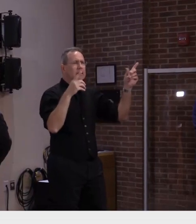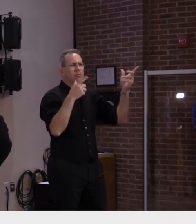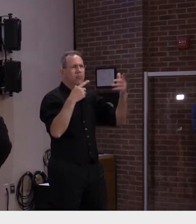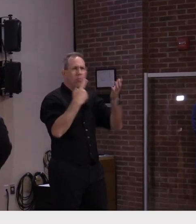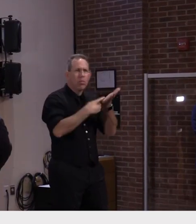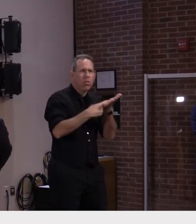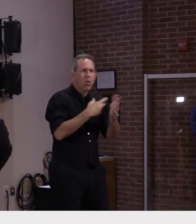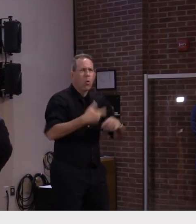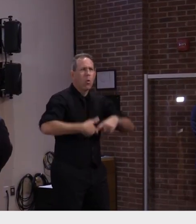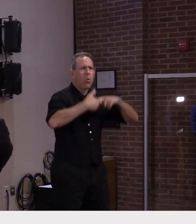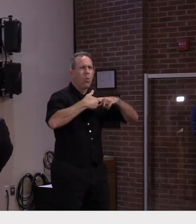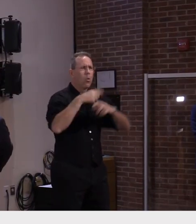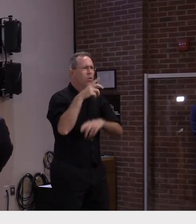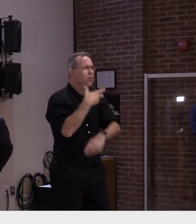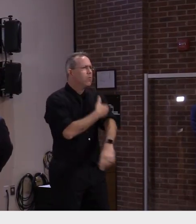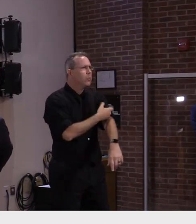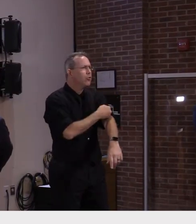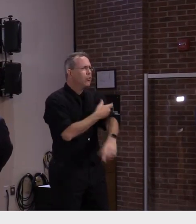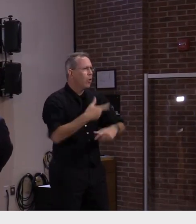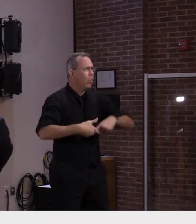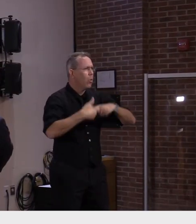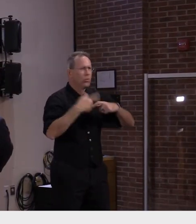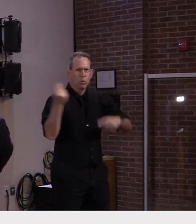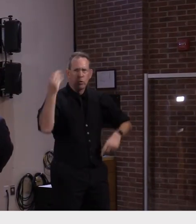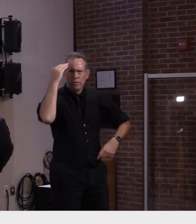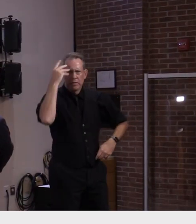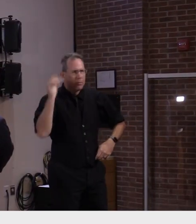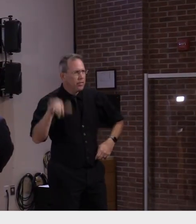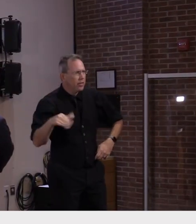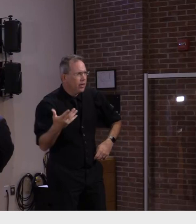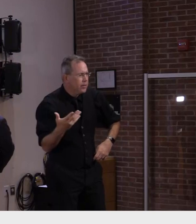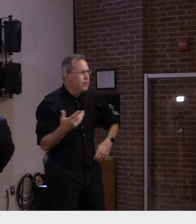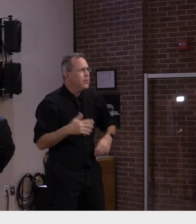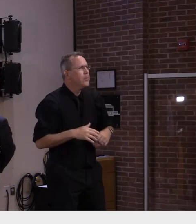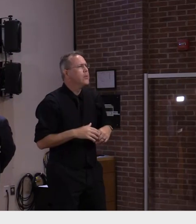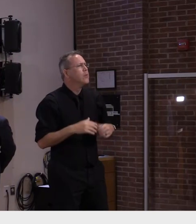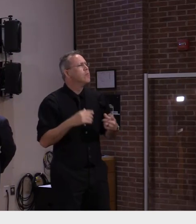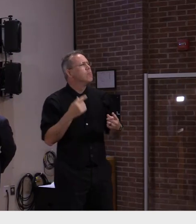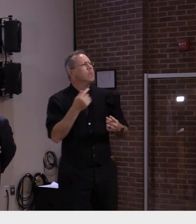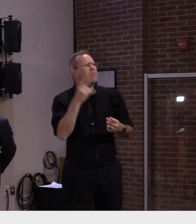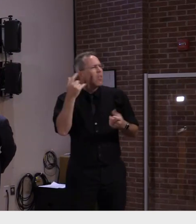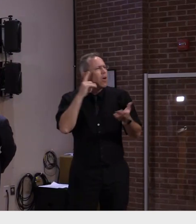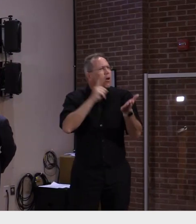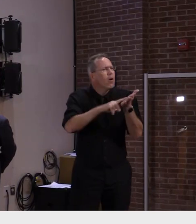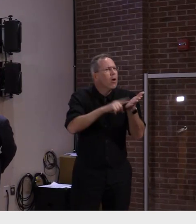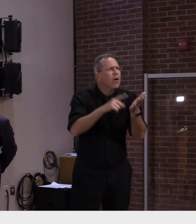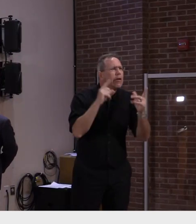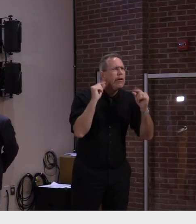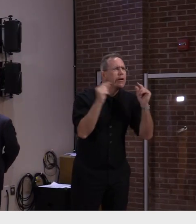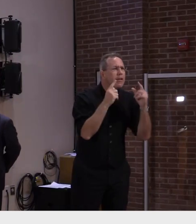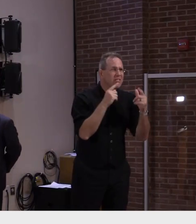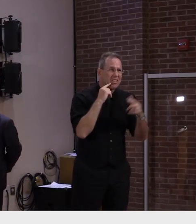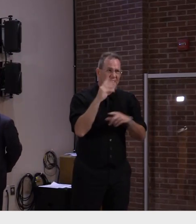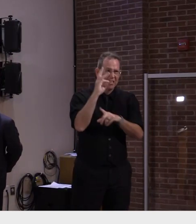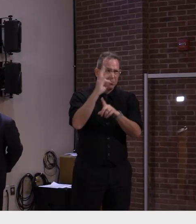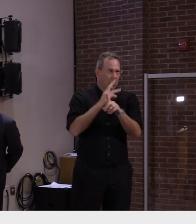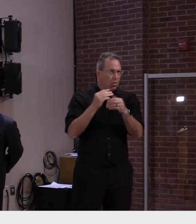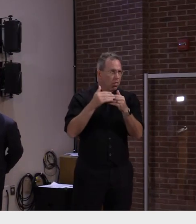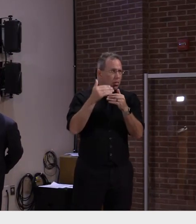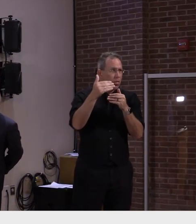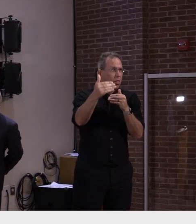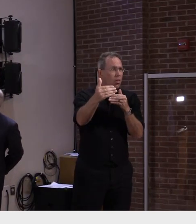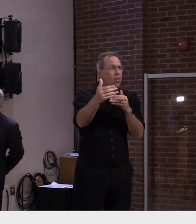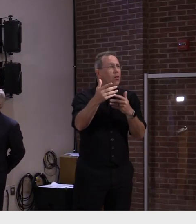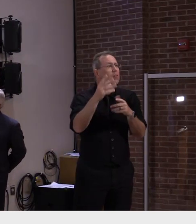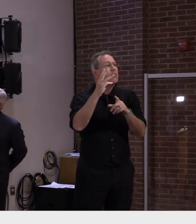some mention in the media that once you get past six months that the protective effect